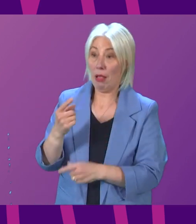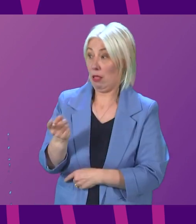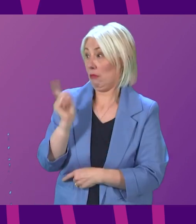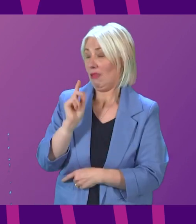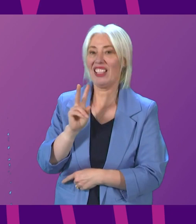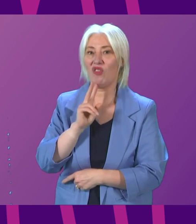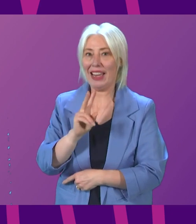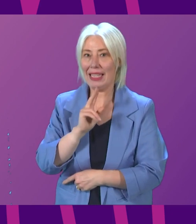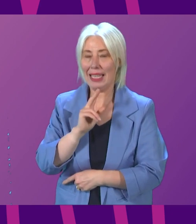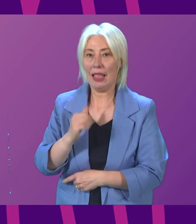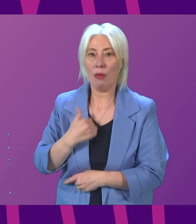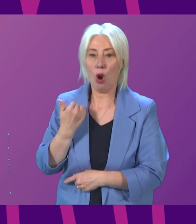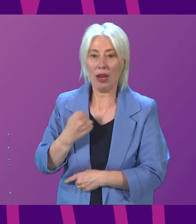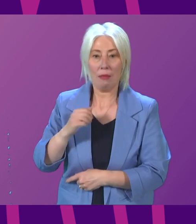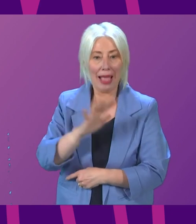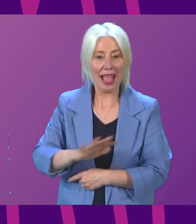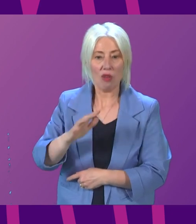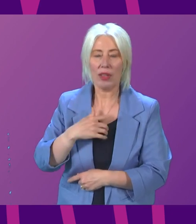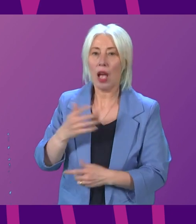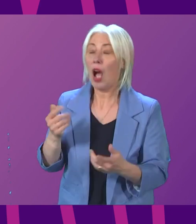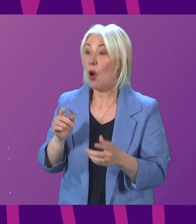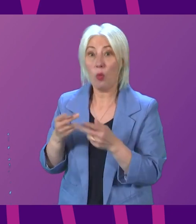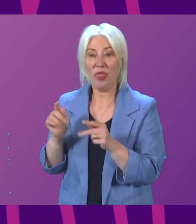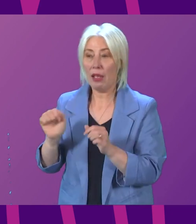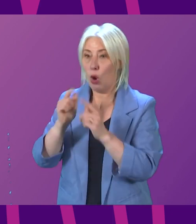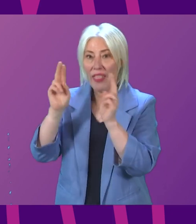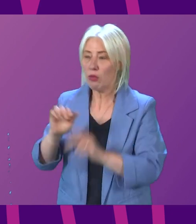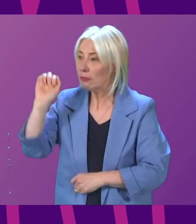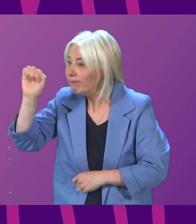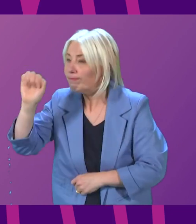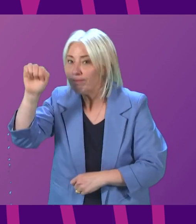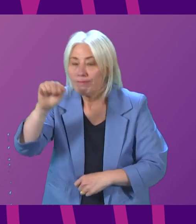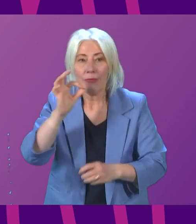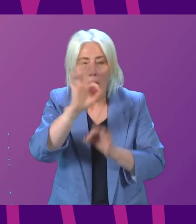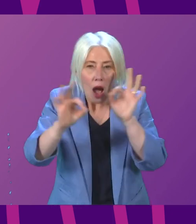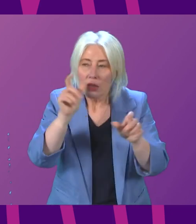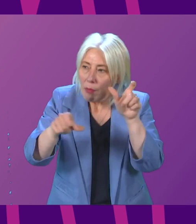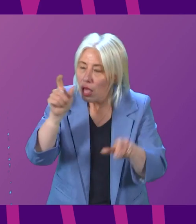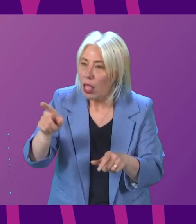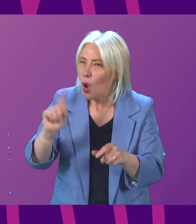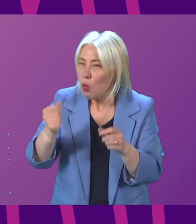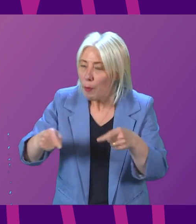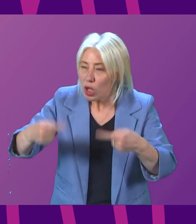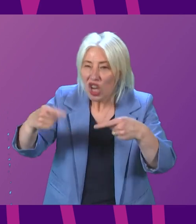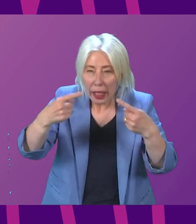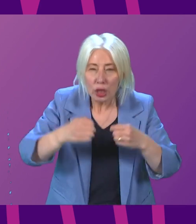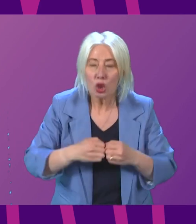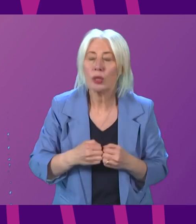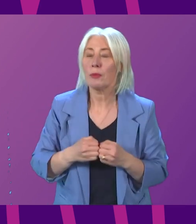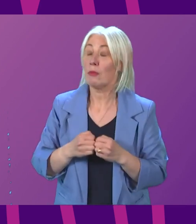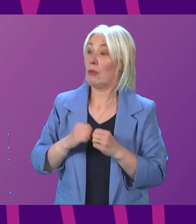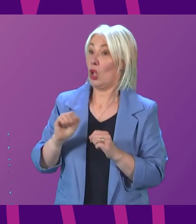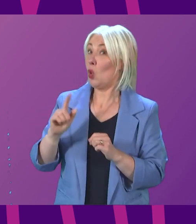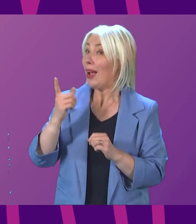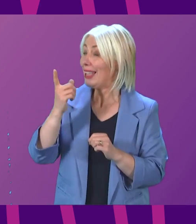Friday morning in air and spent some time knocking on the doors and discussing the challenges they've faced in recent weeks. Can the First Minister